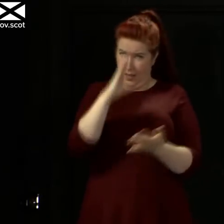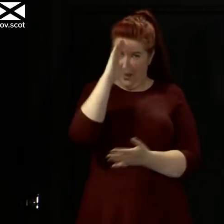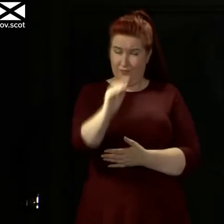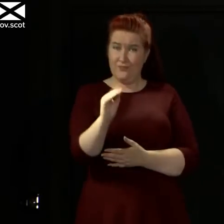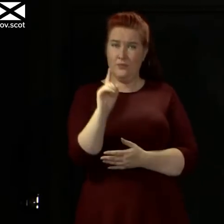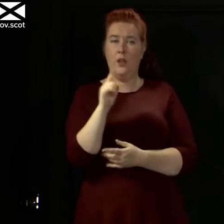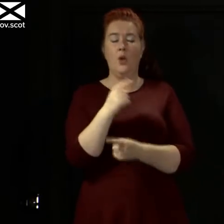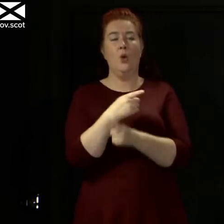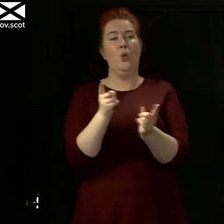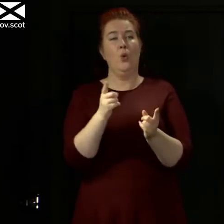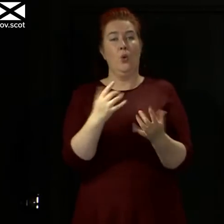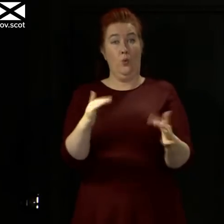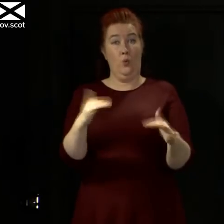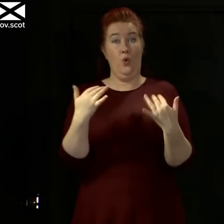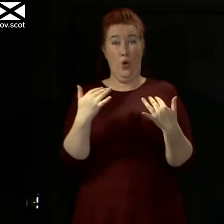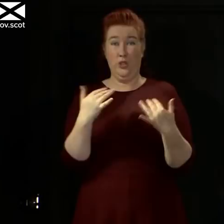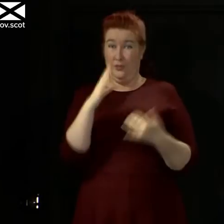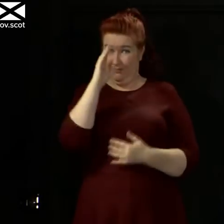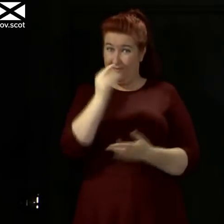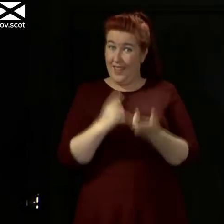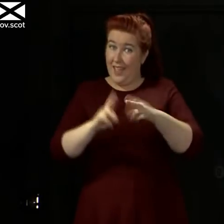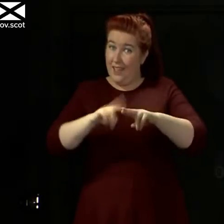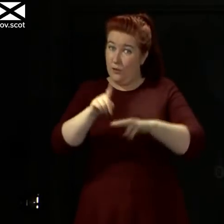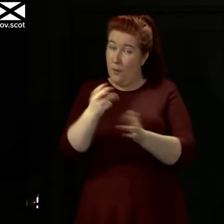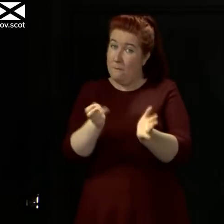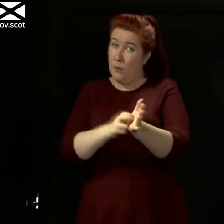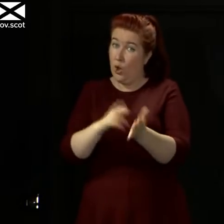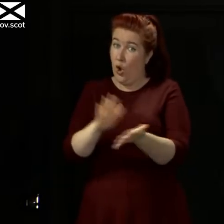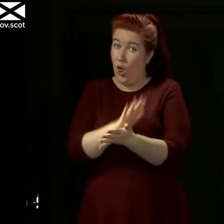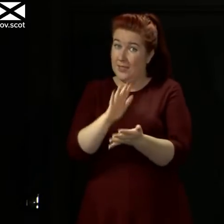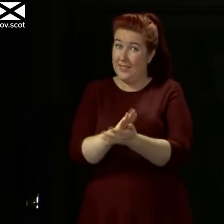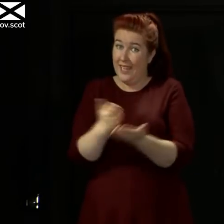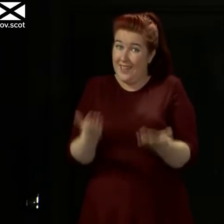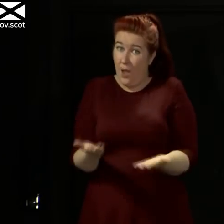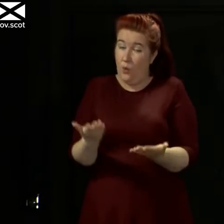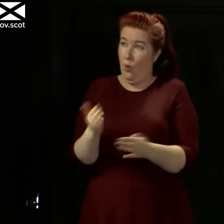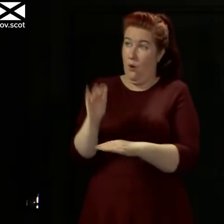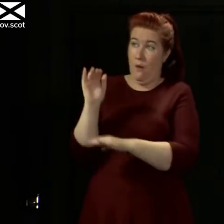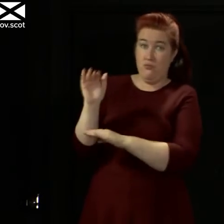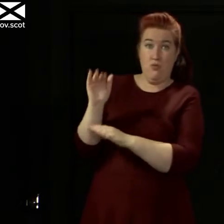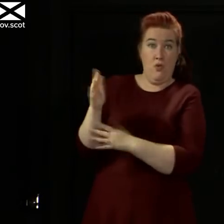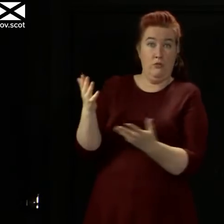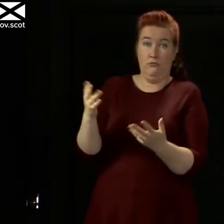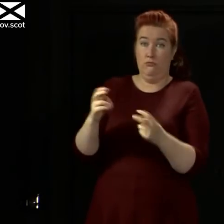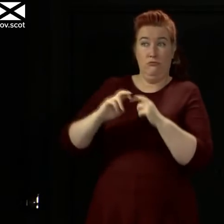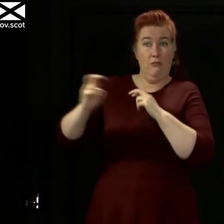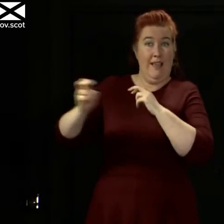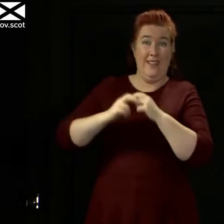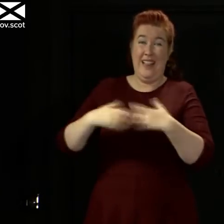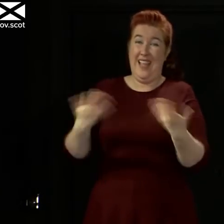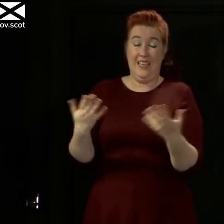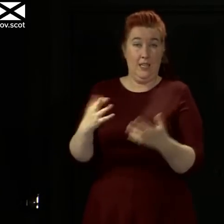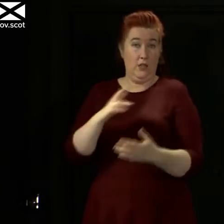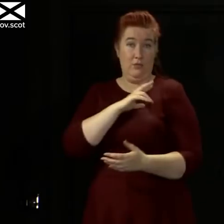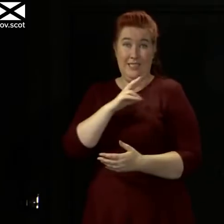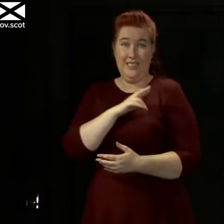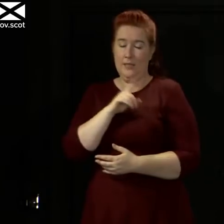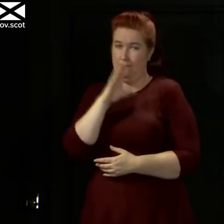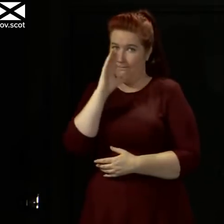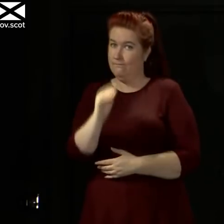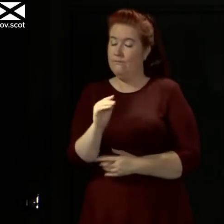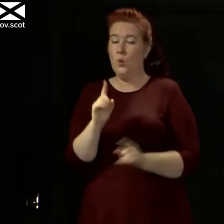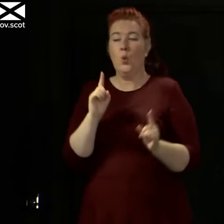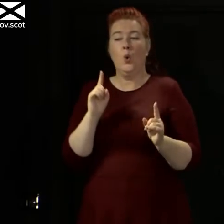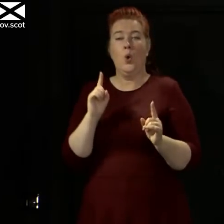watching that if you're booking a foreign holiday right now or foreign travel for any reason, you cannot do that